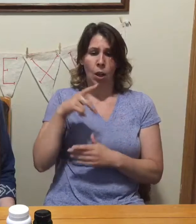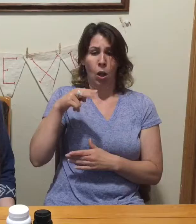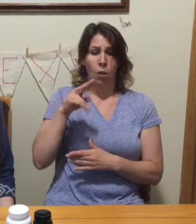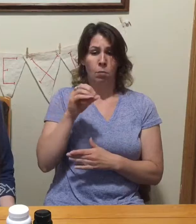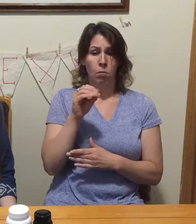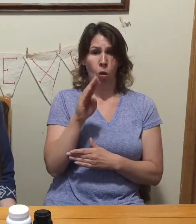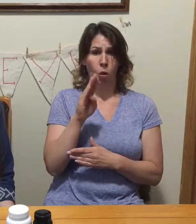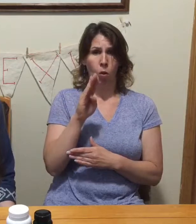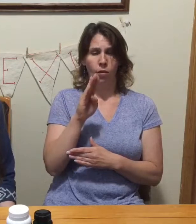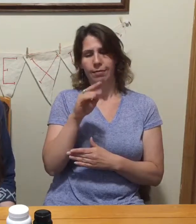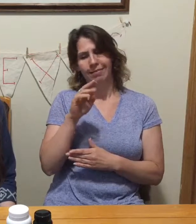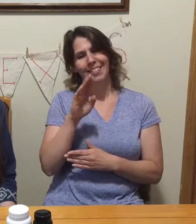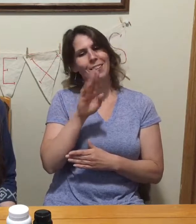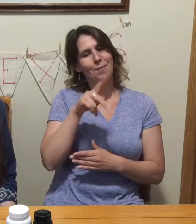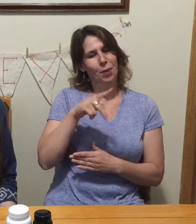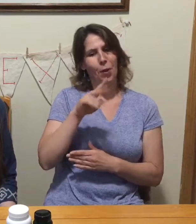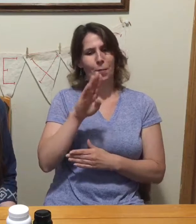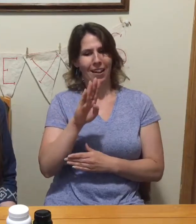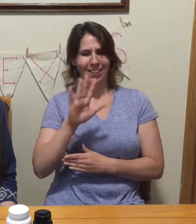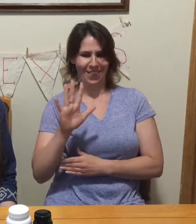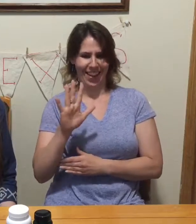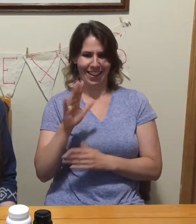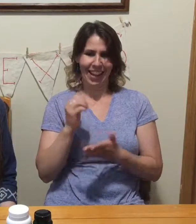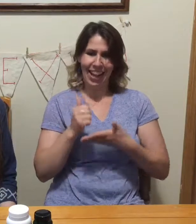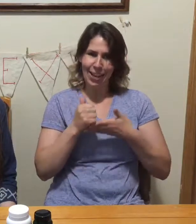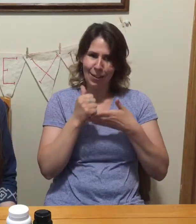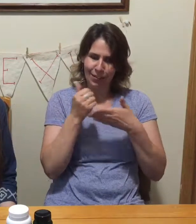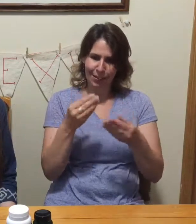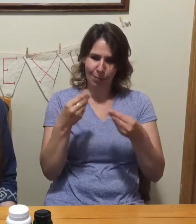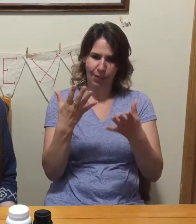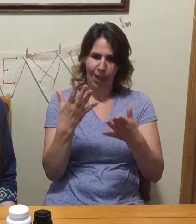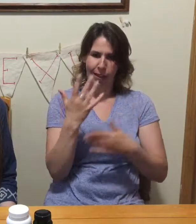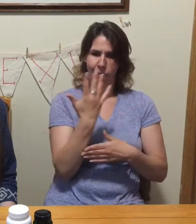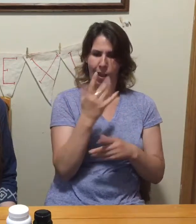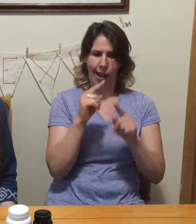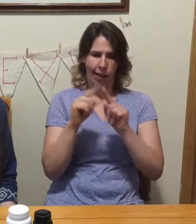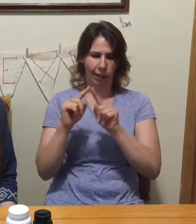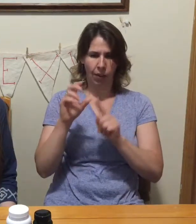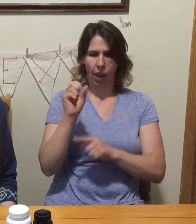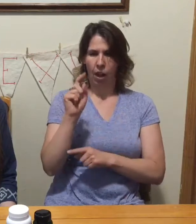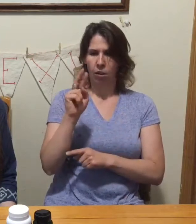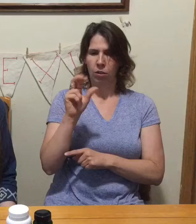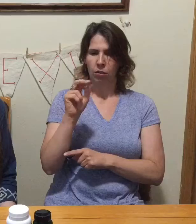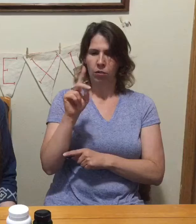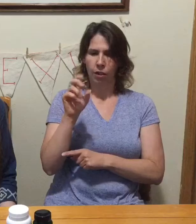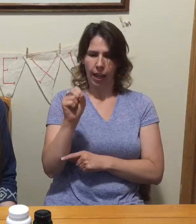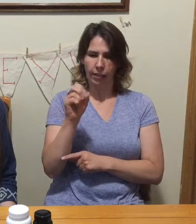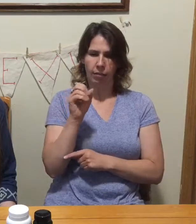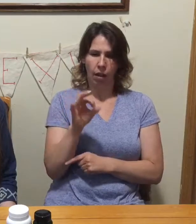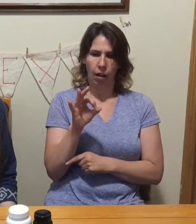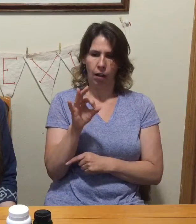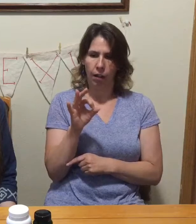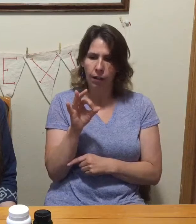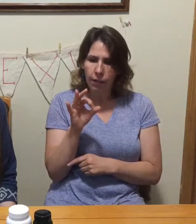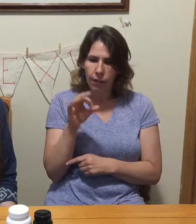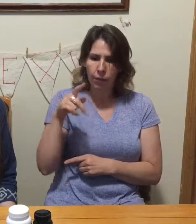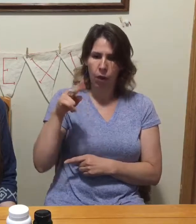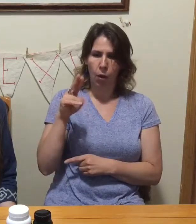ProBio 5 provides five strains of probiotic bacteria to support the immune